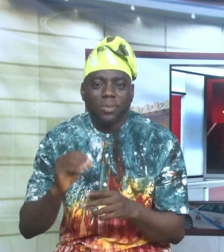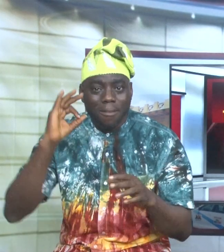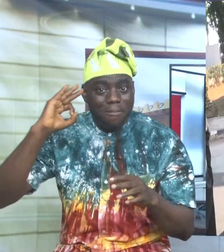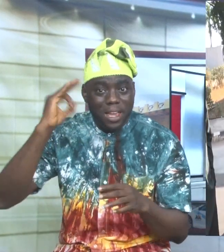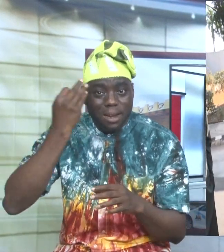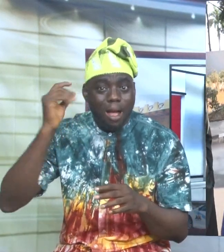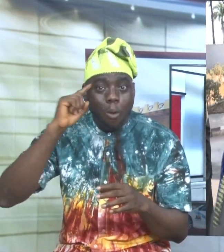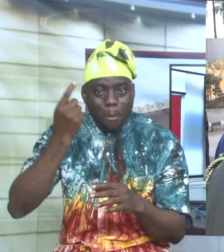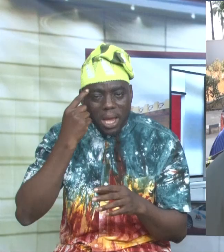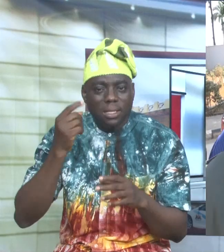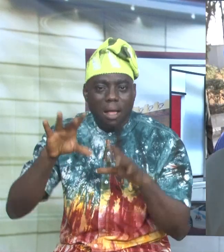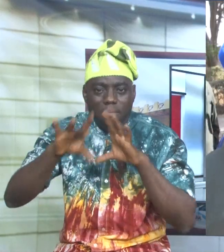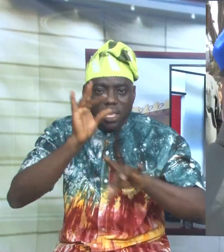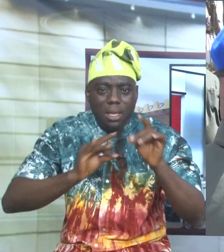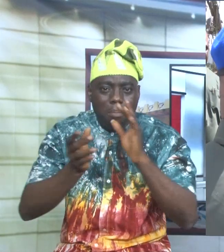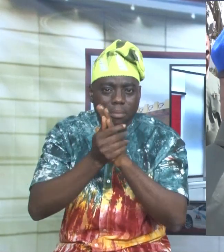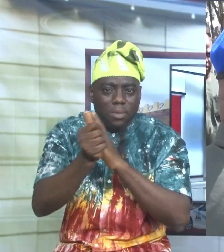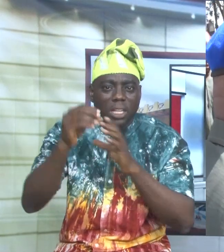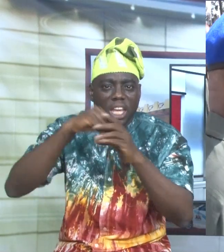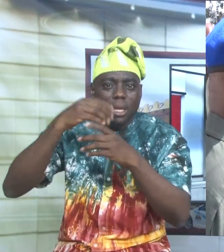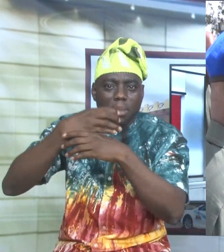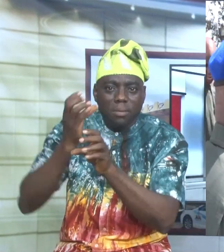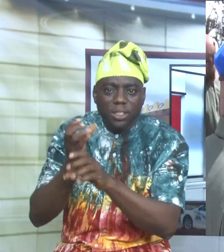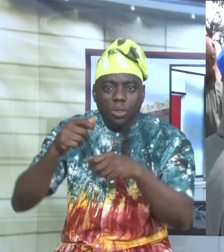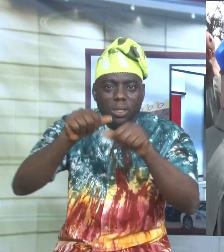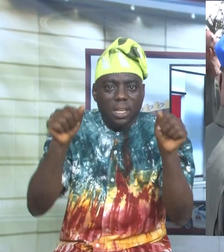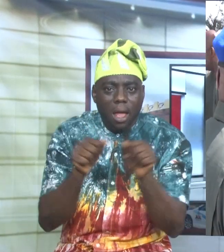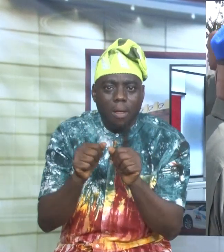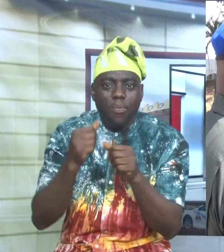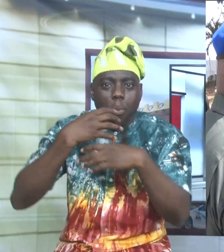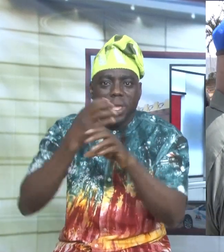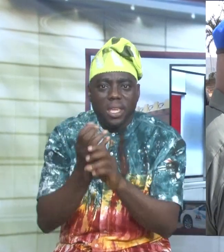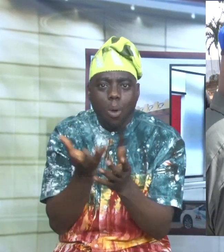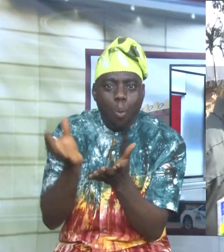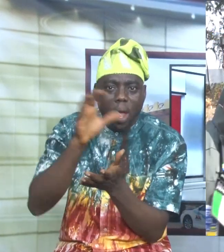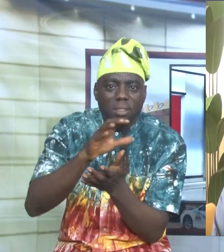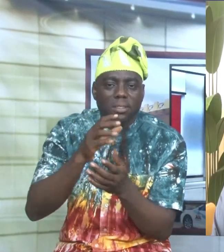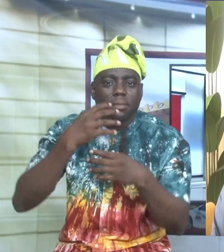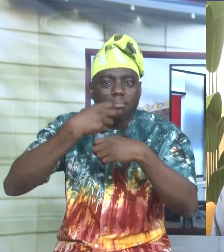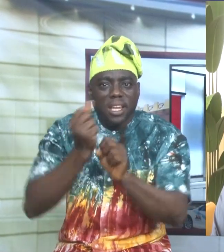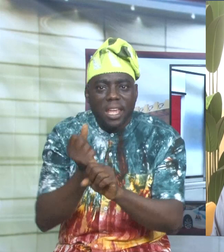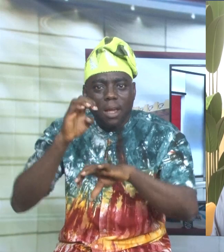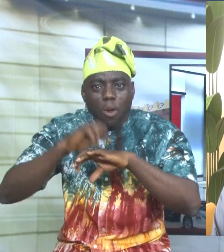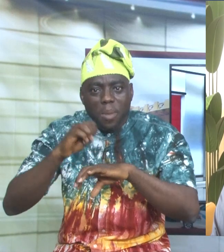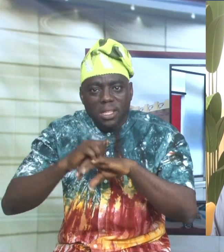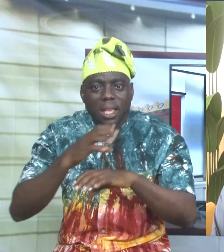is annexing the potentials in the manufacturing sector to create wealth, generate employment, and consolidate on the